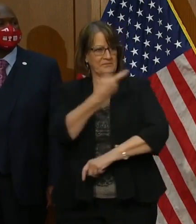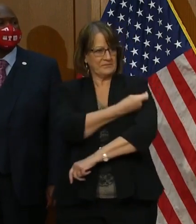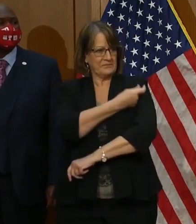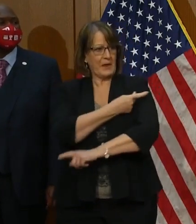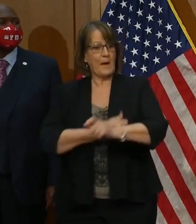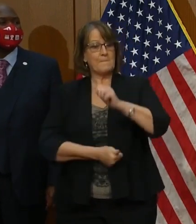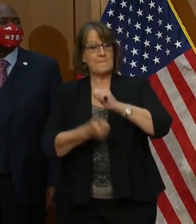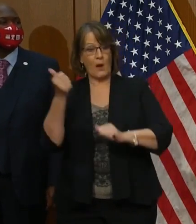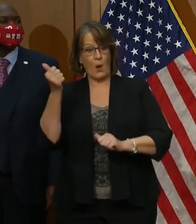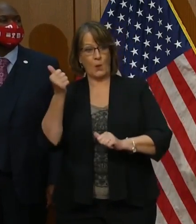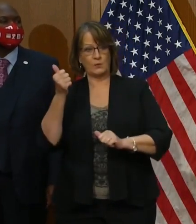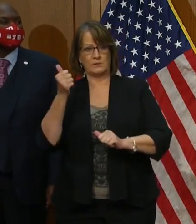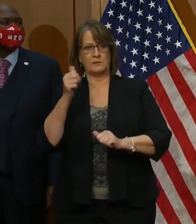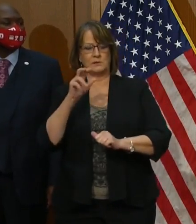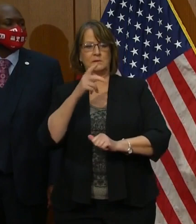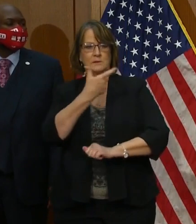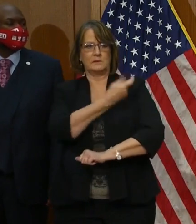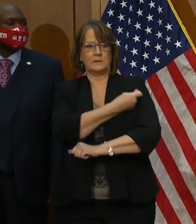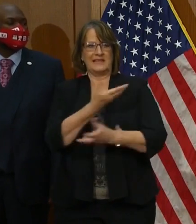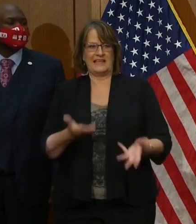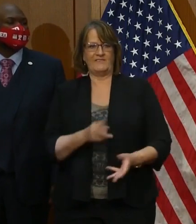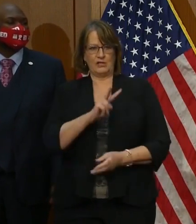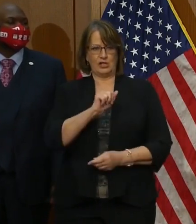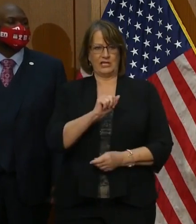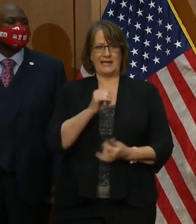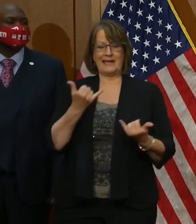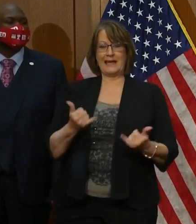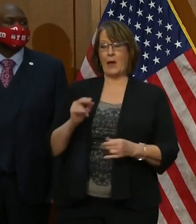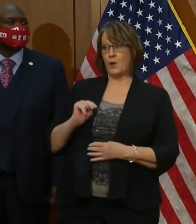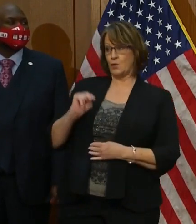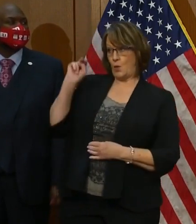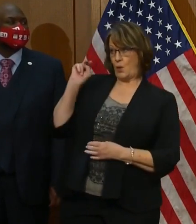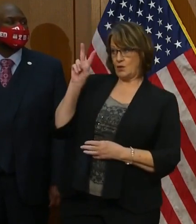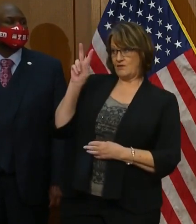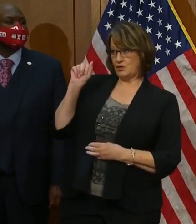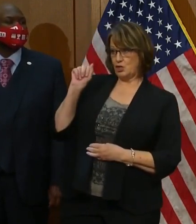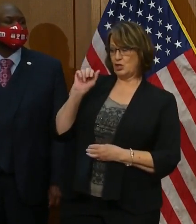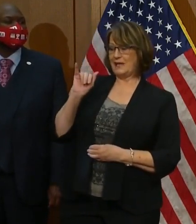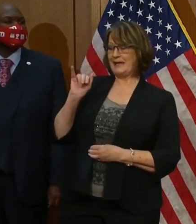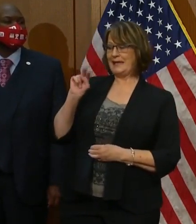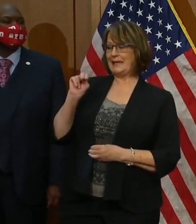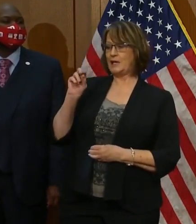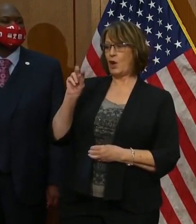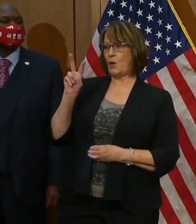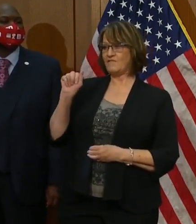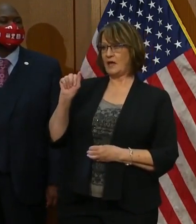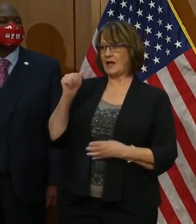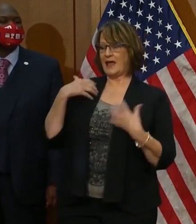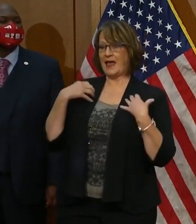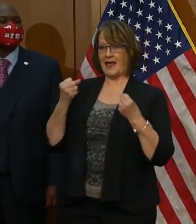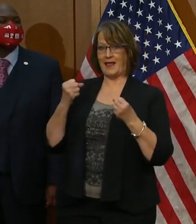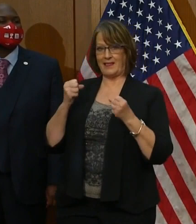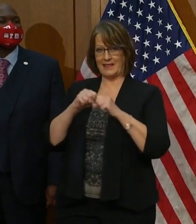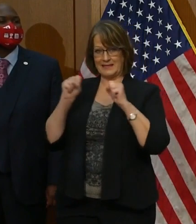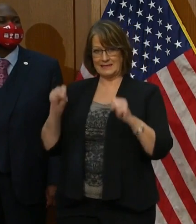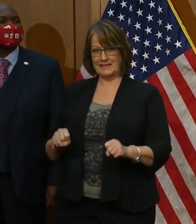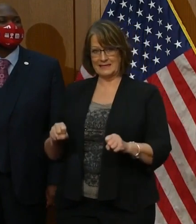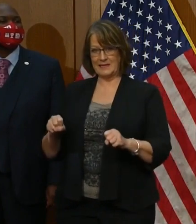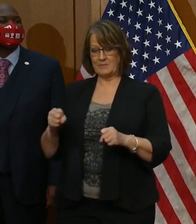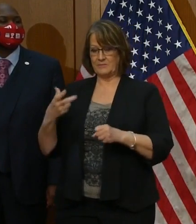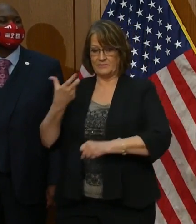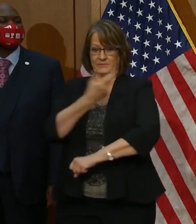far in Virginia. In northern Virginia, Innova Health System has administered more than 35